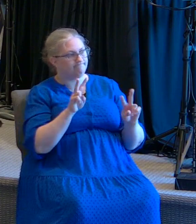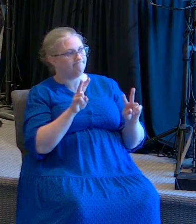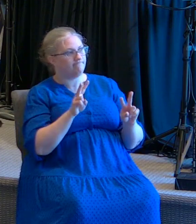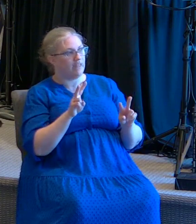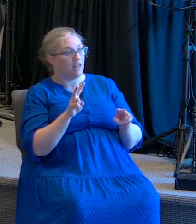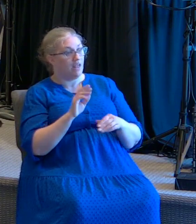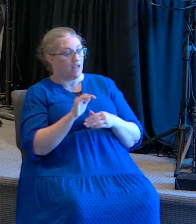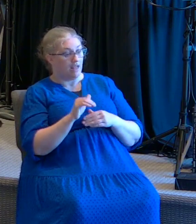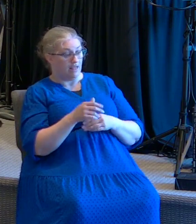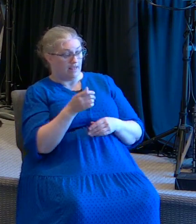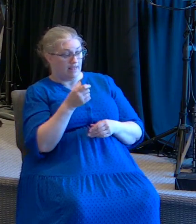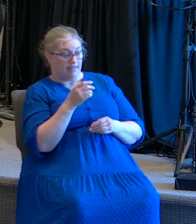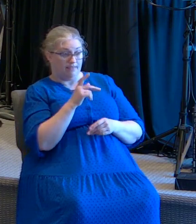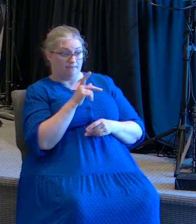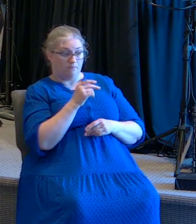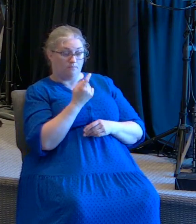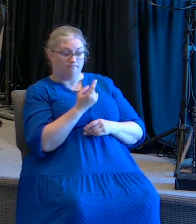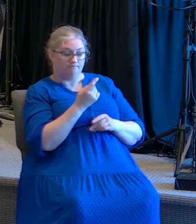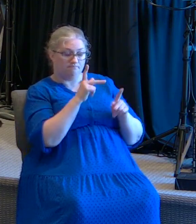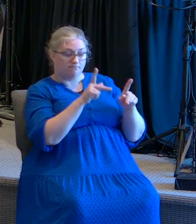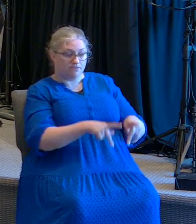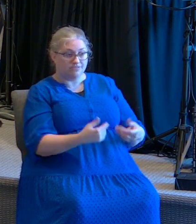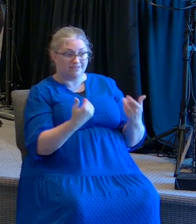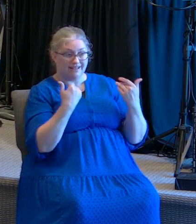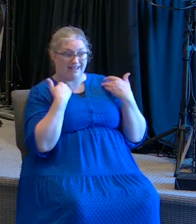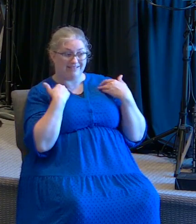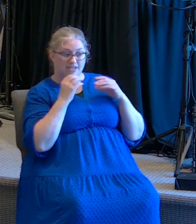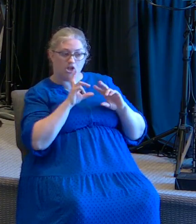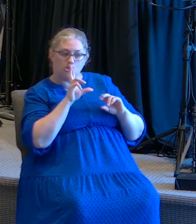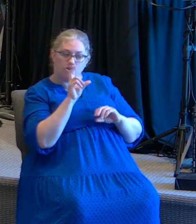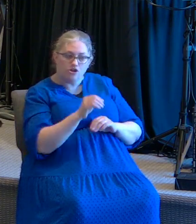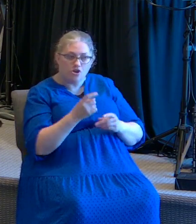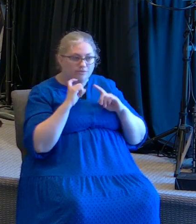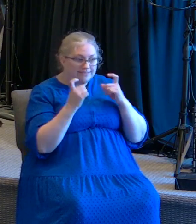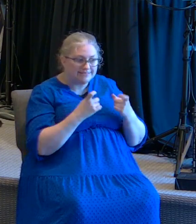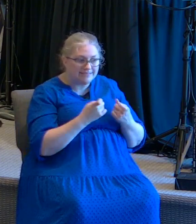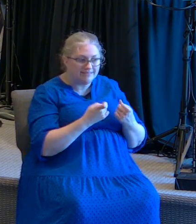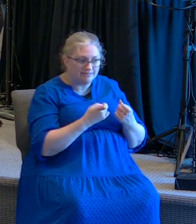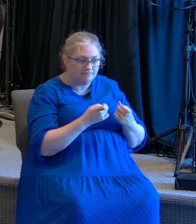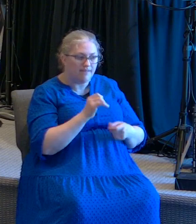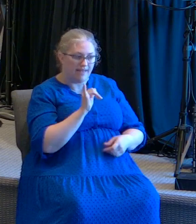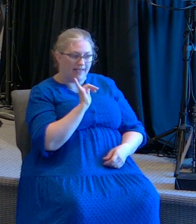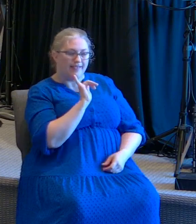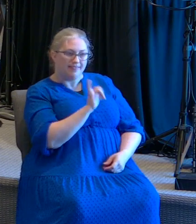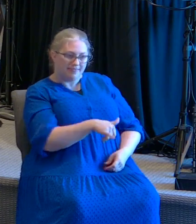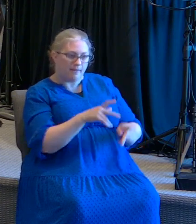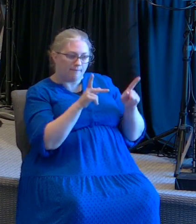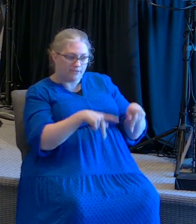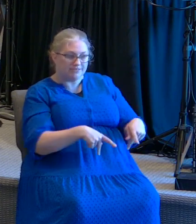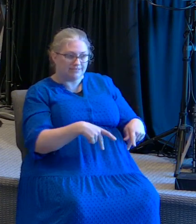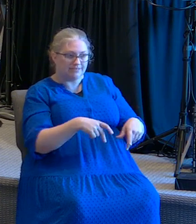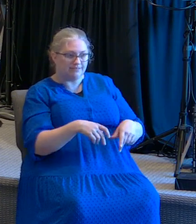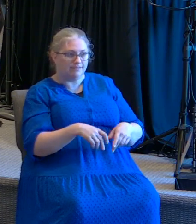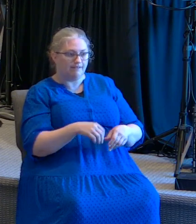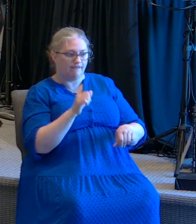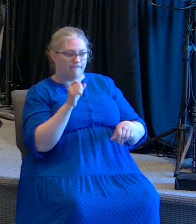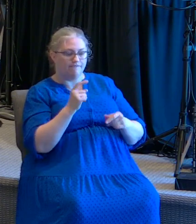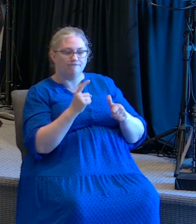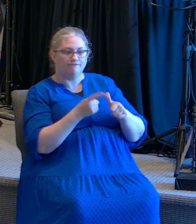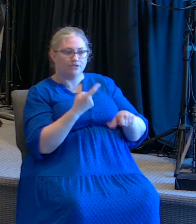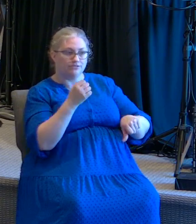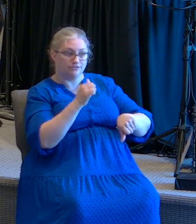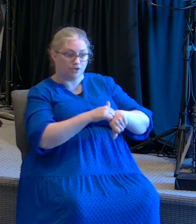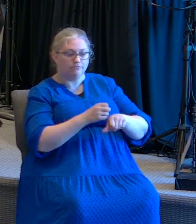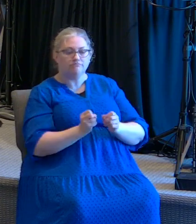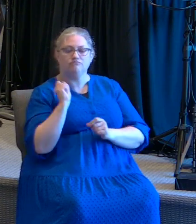levantó su vista le dijo, el que esté libre de pecado, arroje la primera piedra. And they started looking around like, hey,